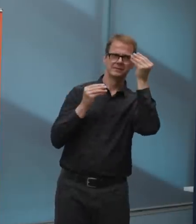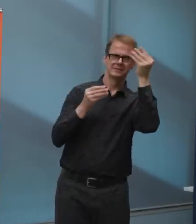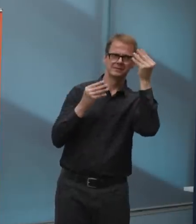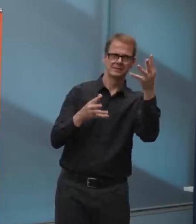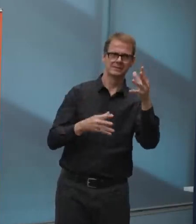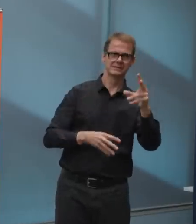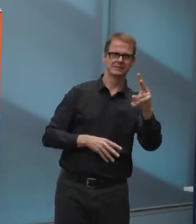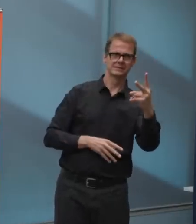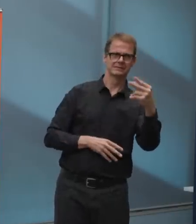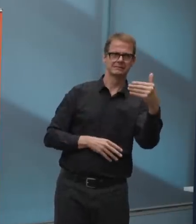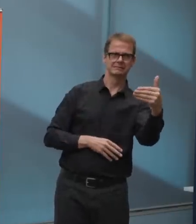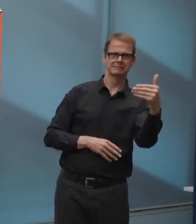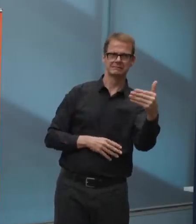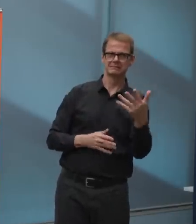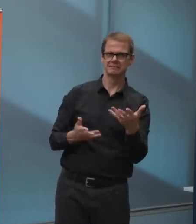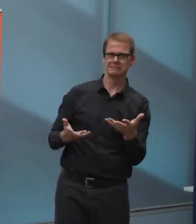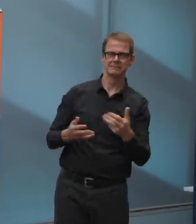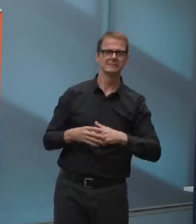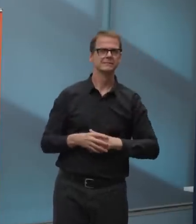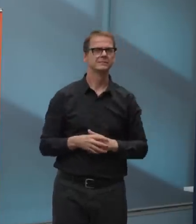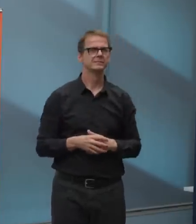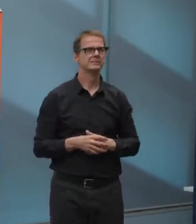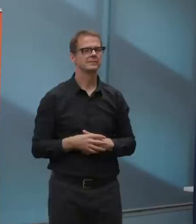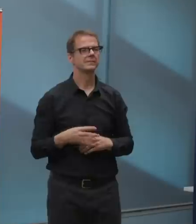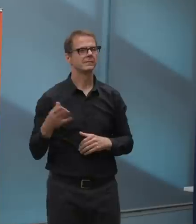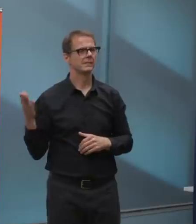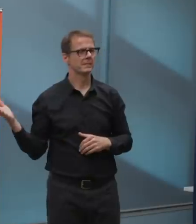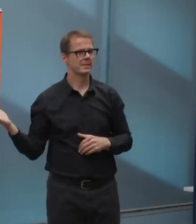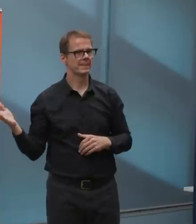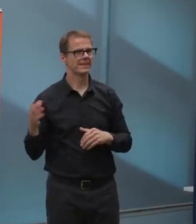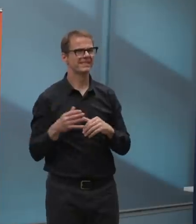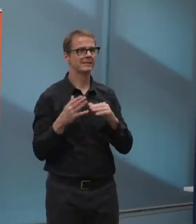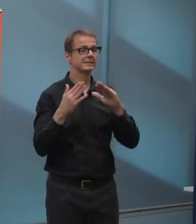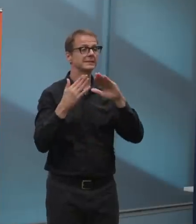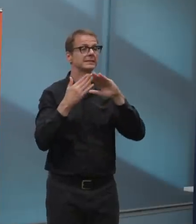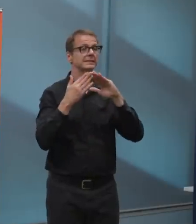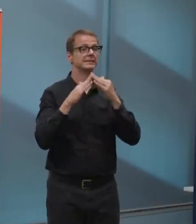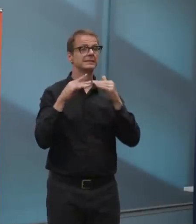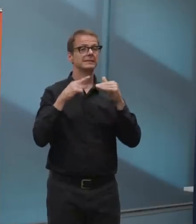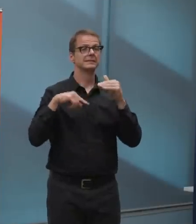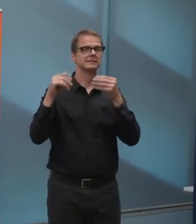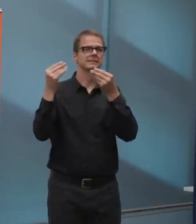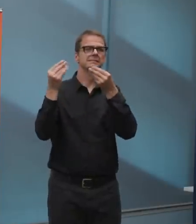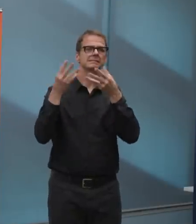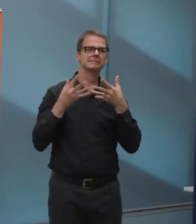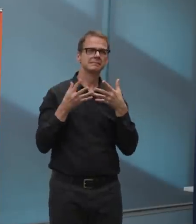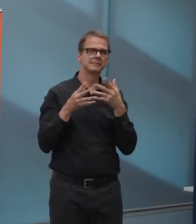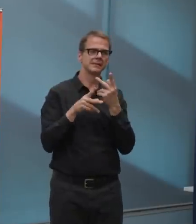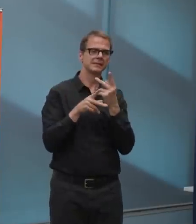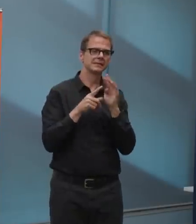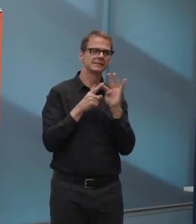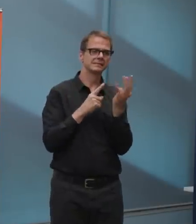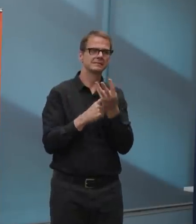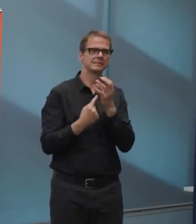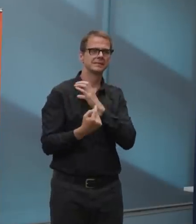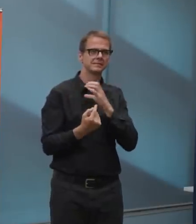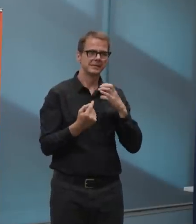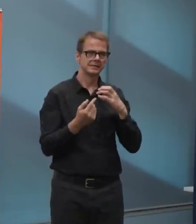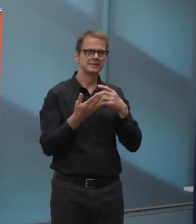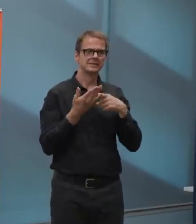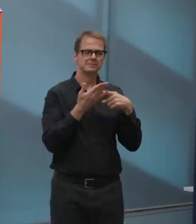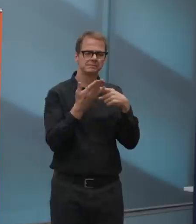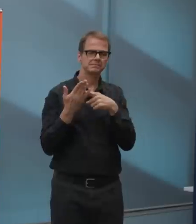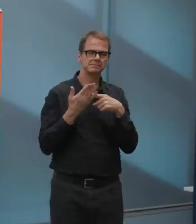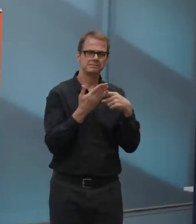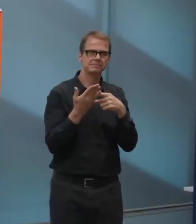shorter term, which is to say, um, out to June, it's, uh, 30 million and change that will be low on transit out